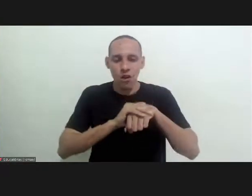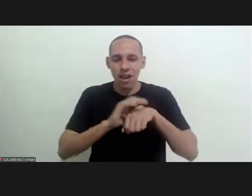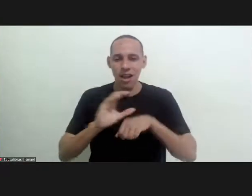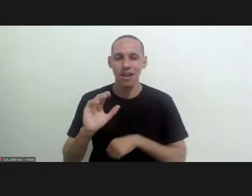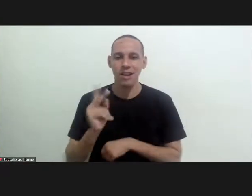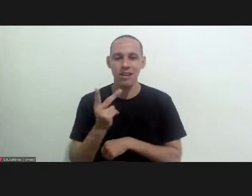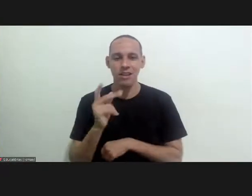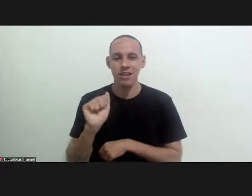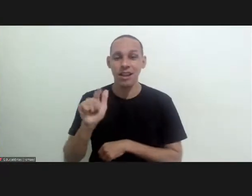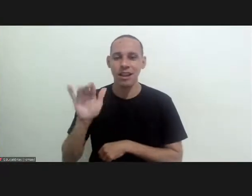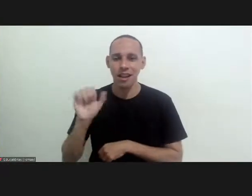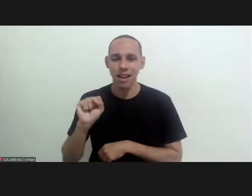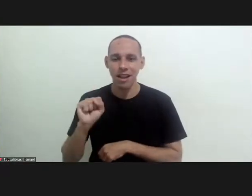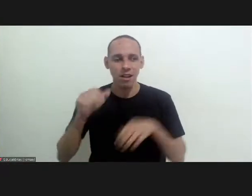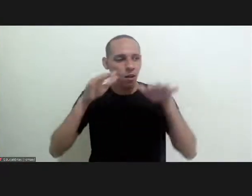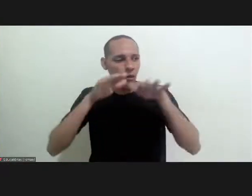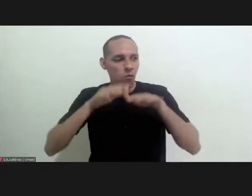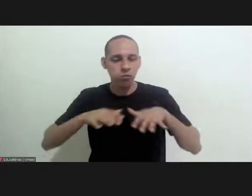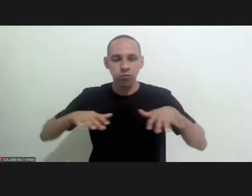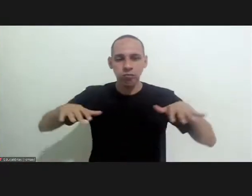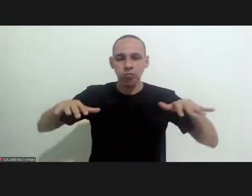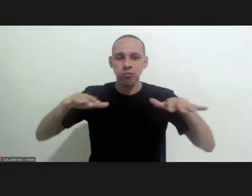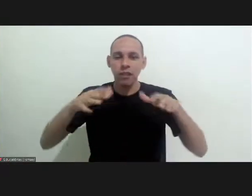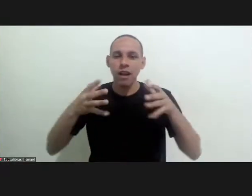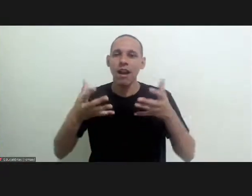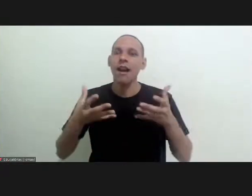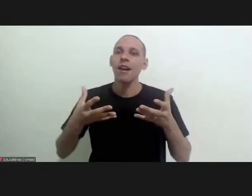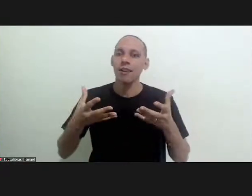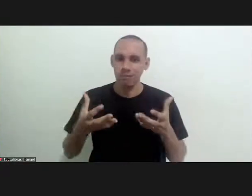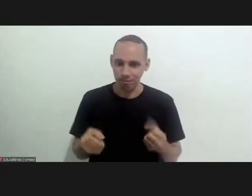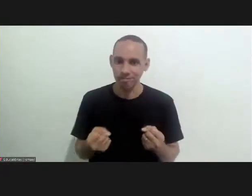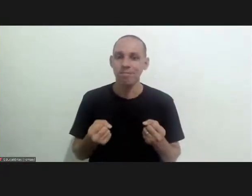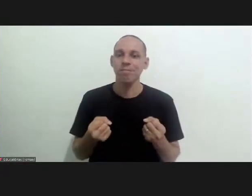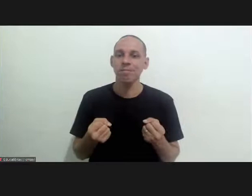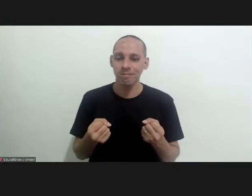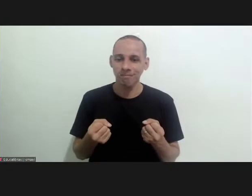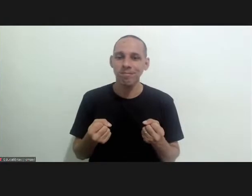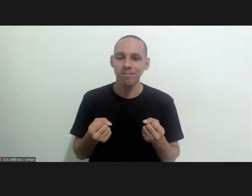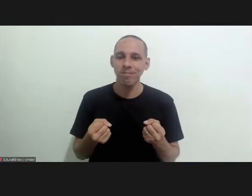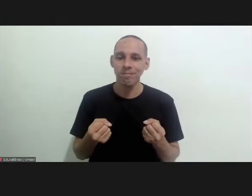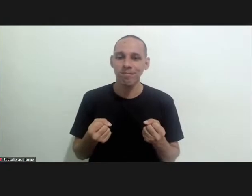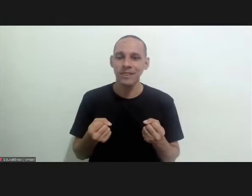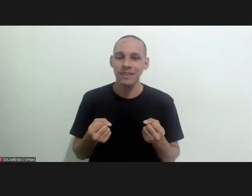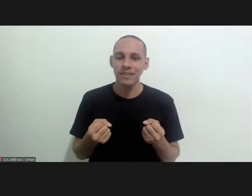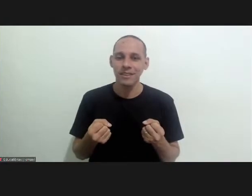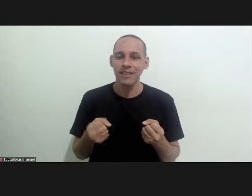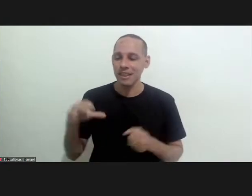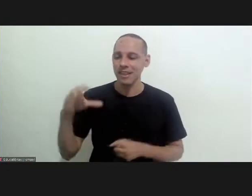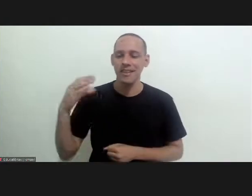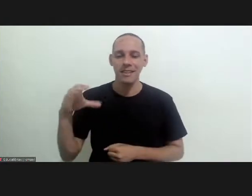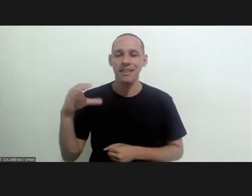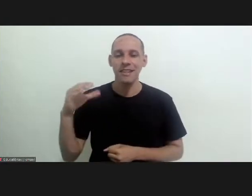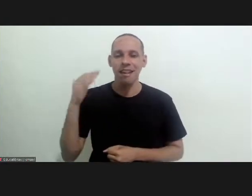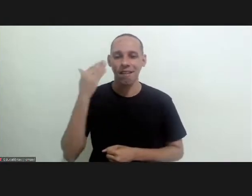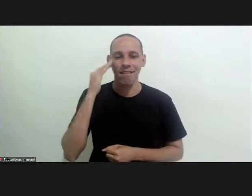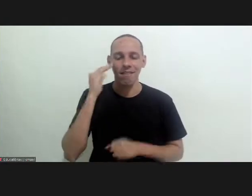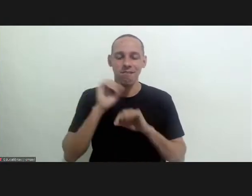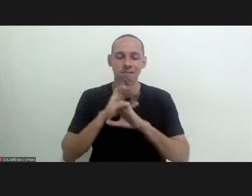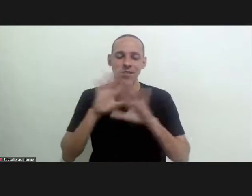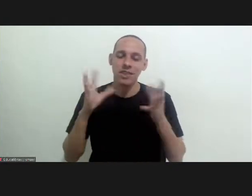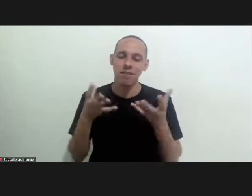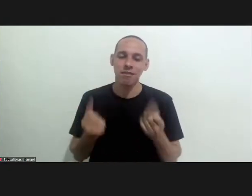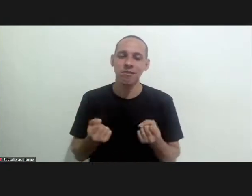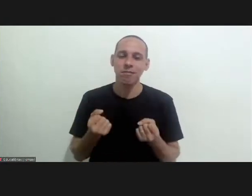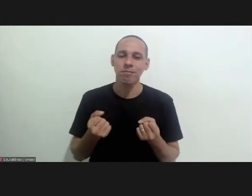and chagas disease is accepted by the scientific the